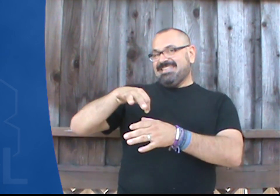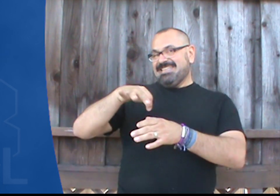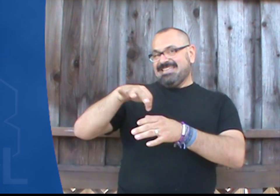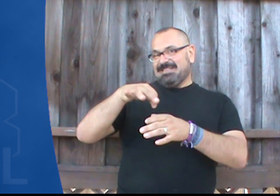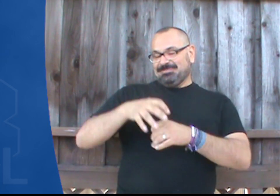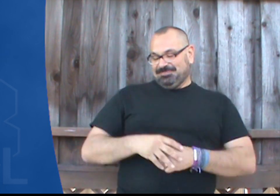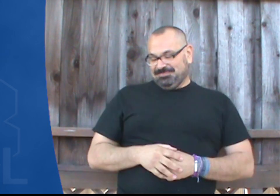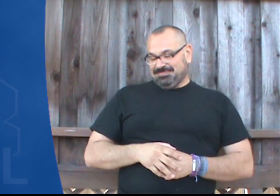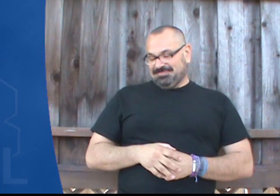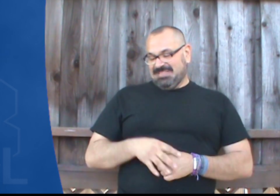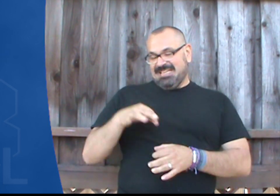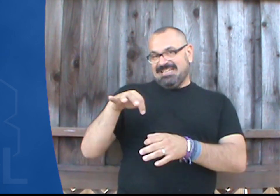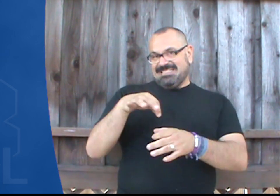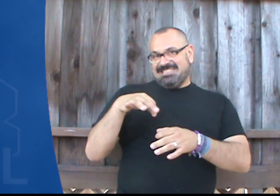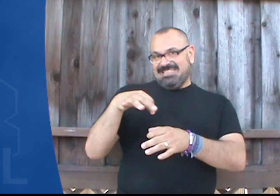Tea. Tea.